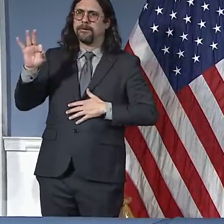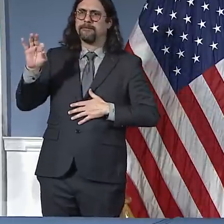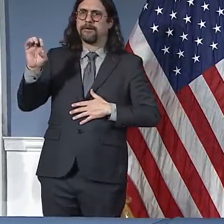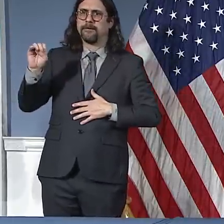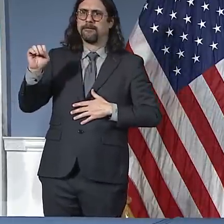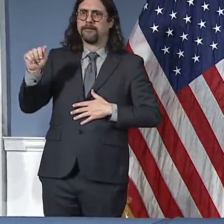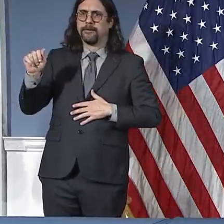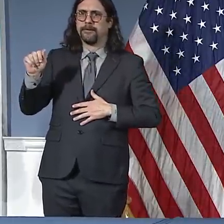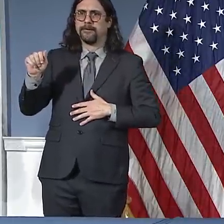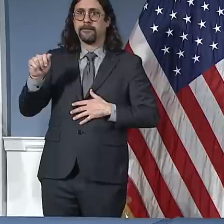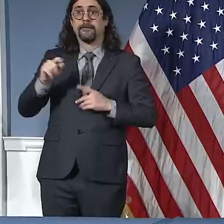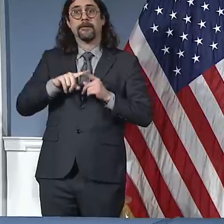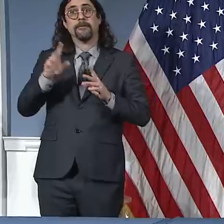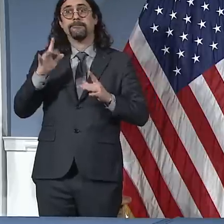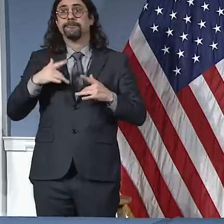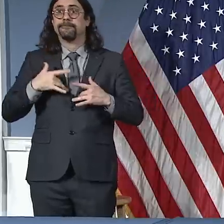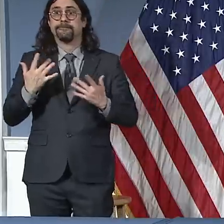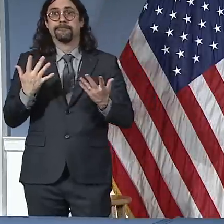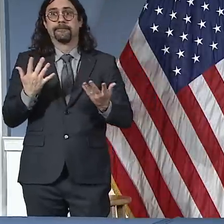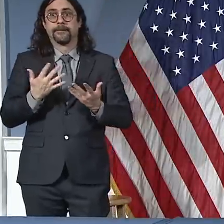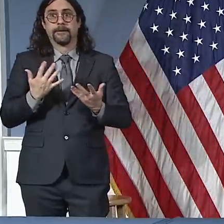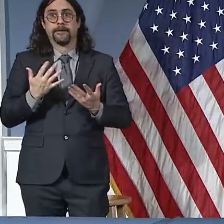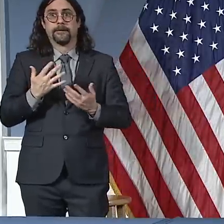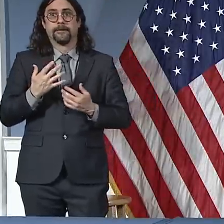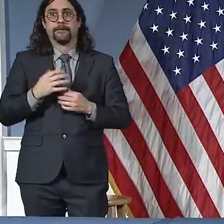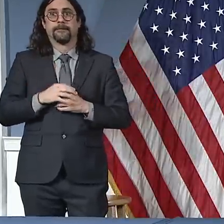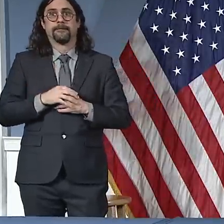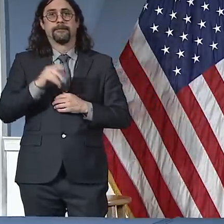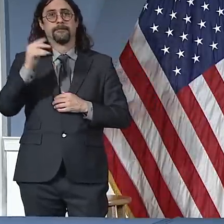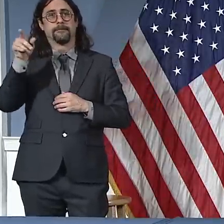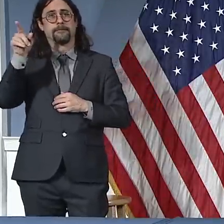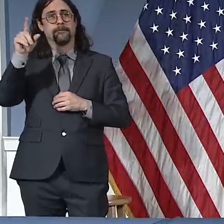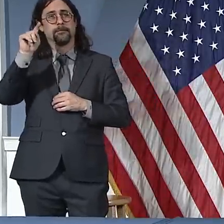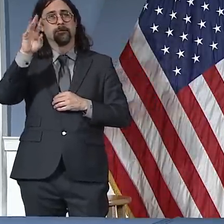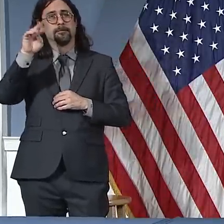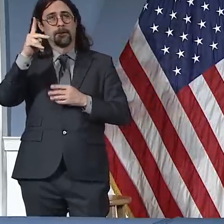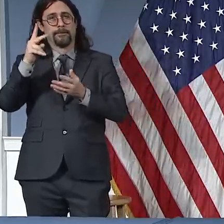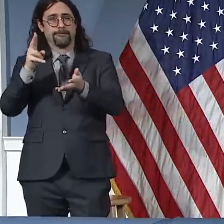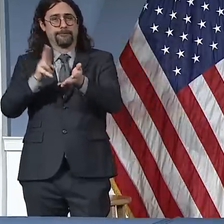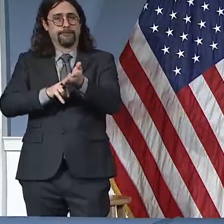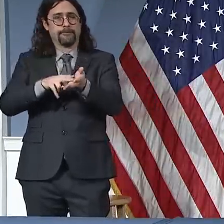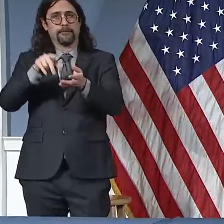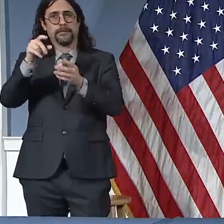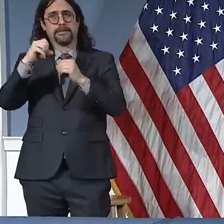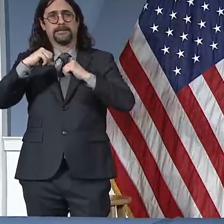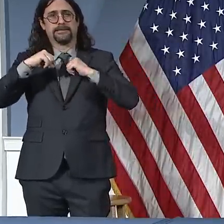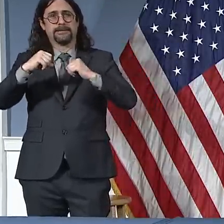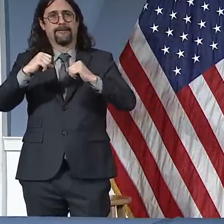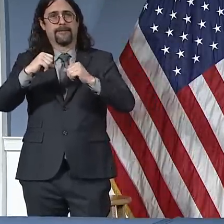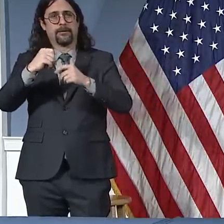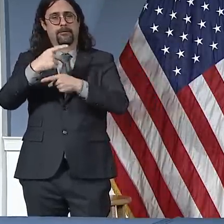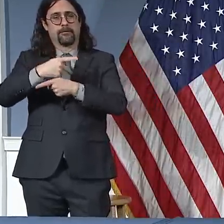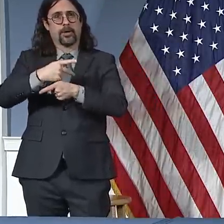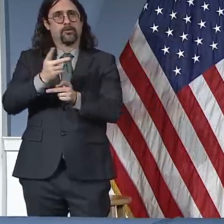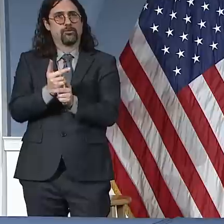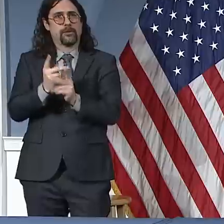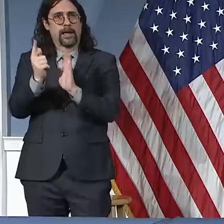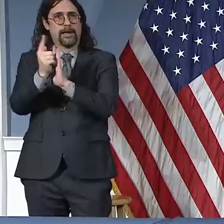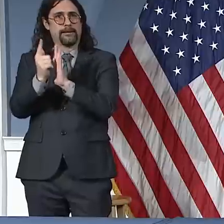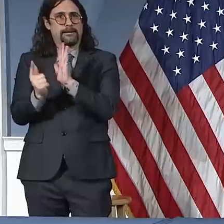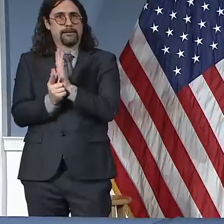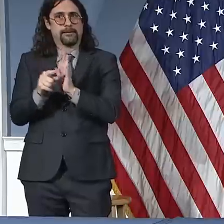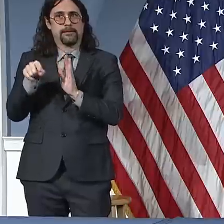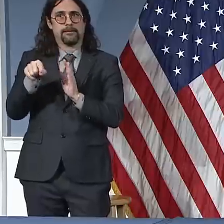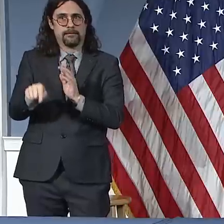Production Act had actually been activated in the real-world conditions we're talking about, where it actually needs to be